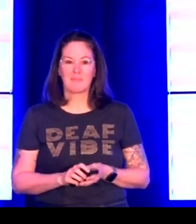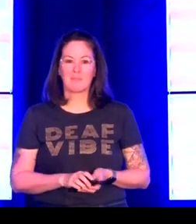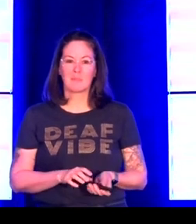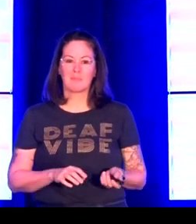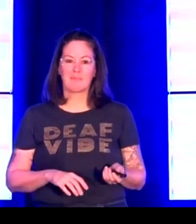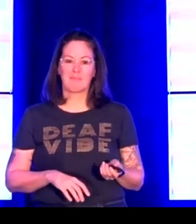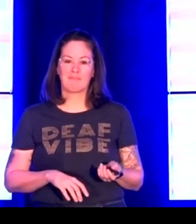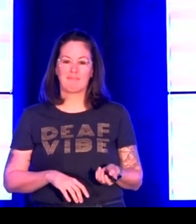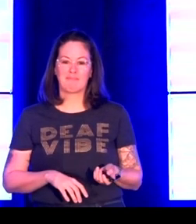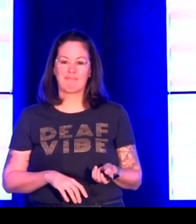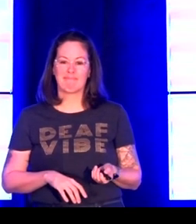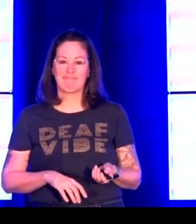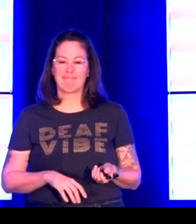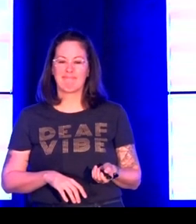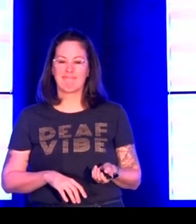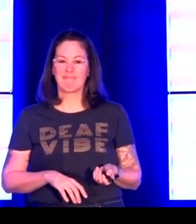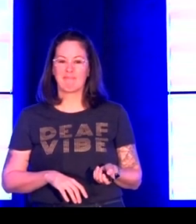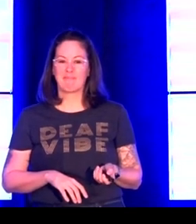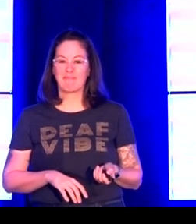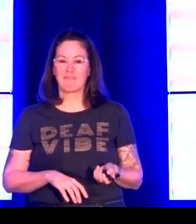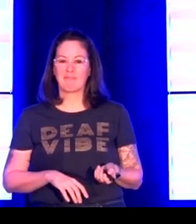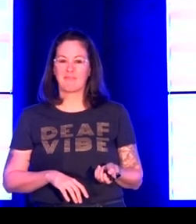there. Thank you.